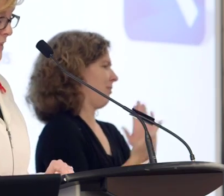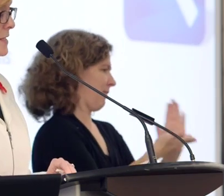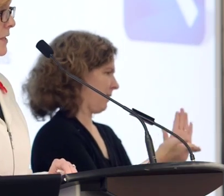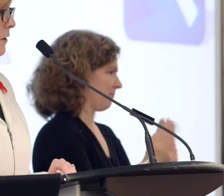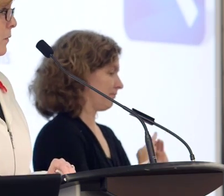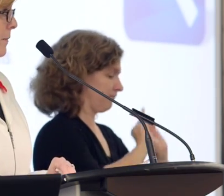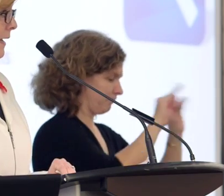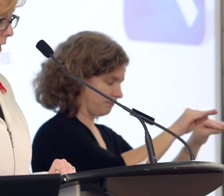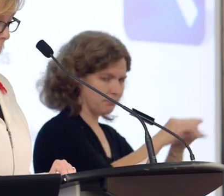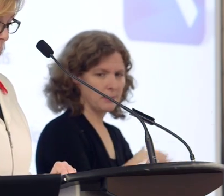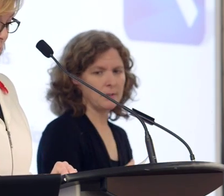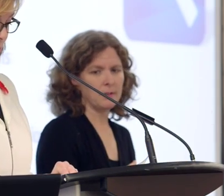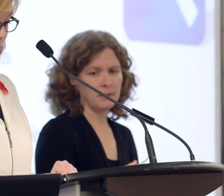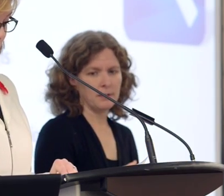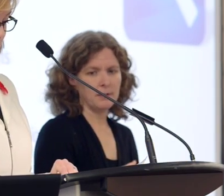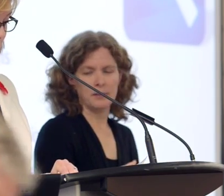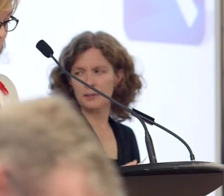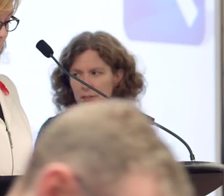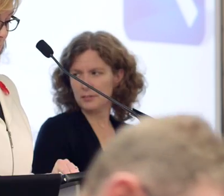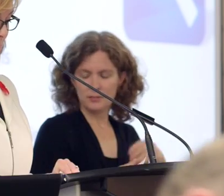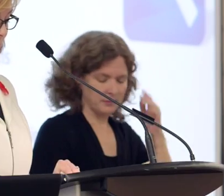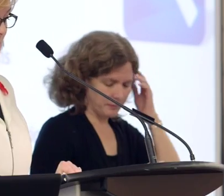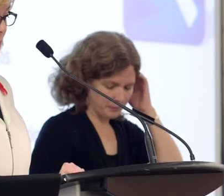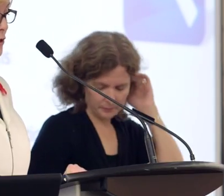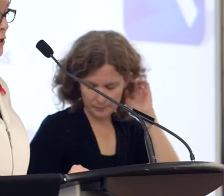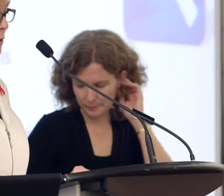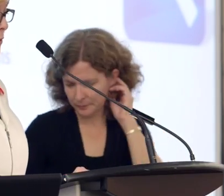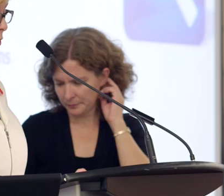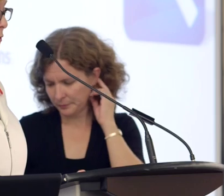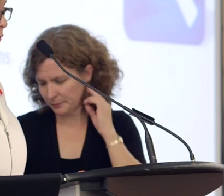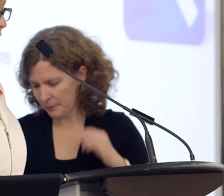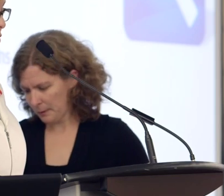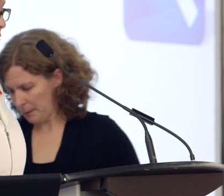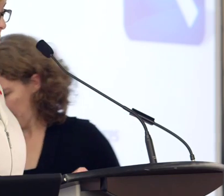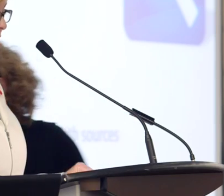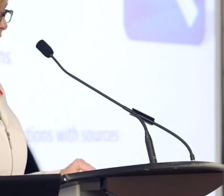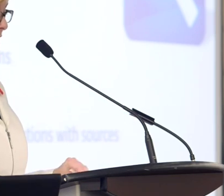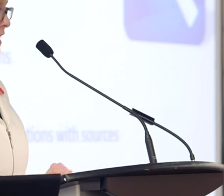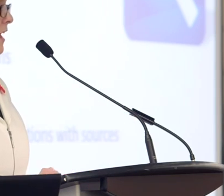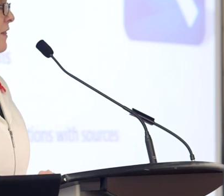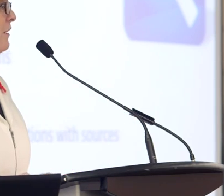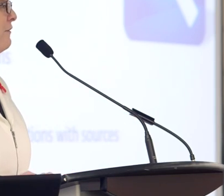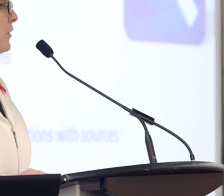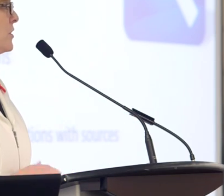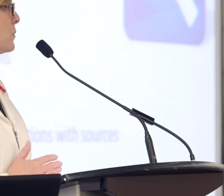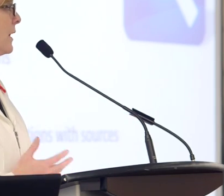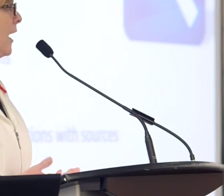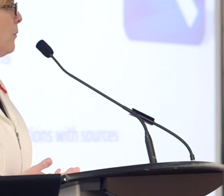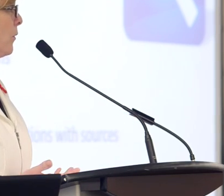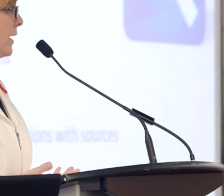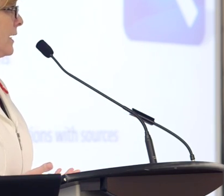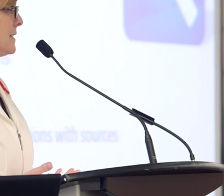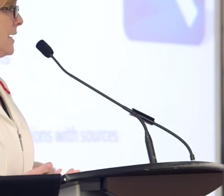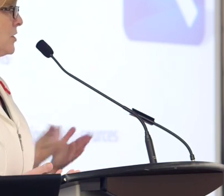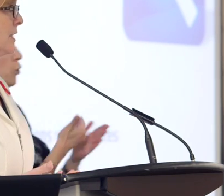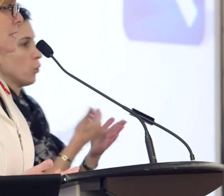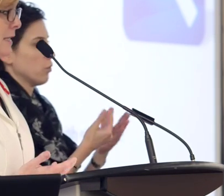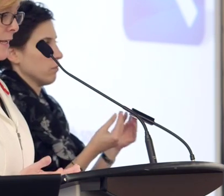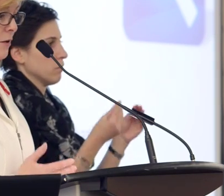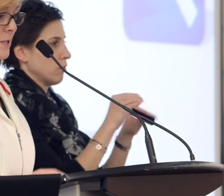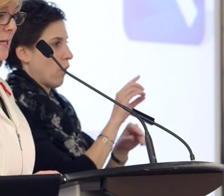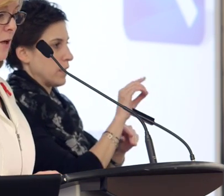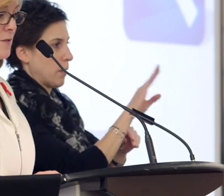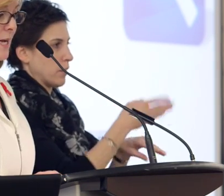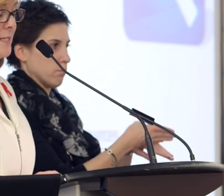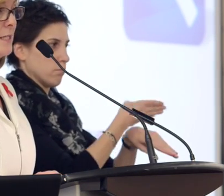This year, we're making an improvement to the database with two new features. The first will help organizations